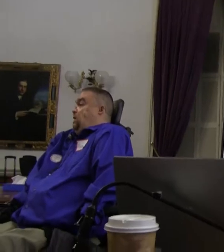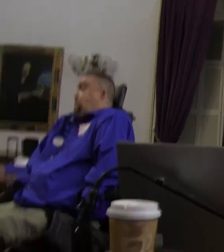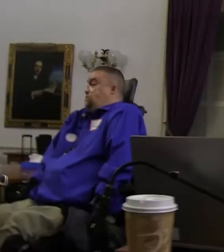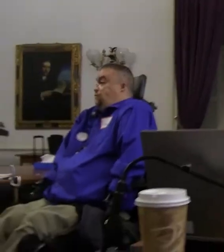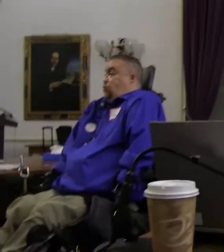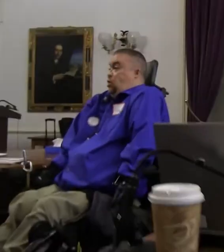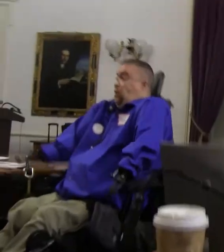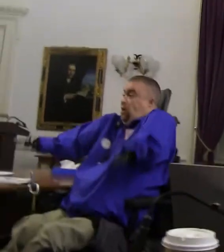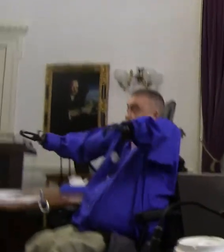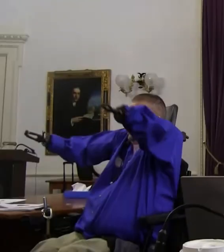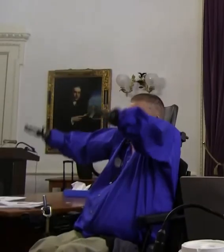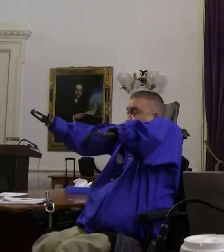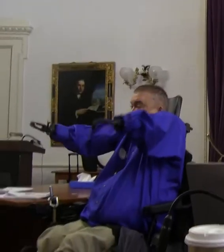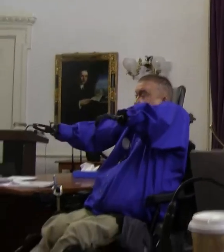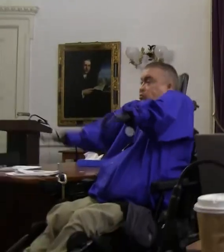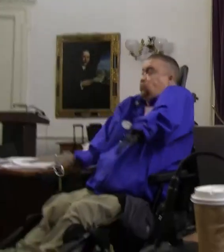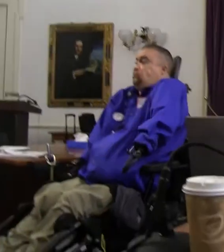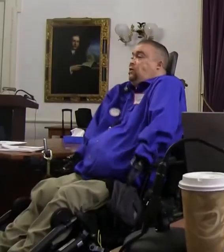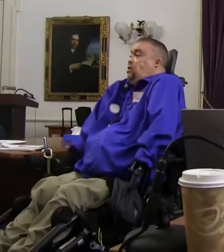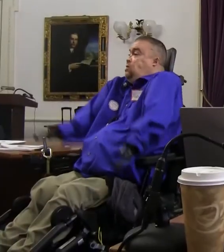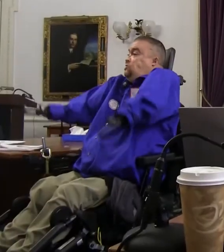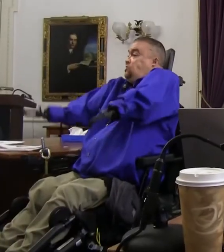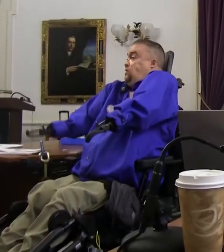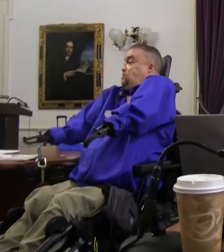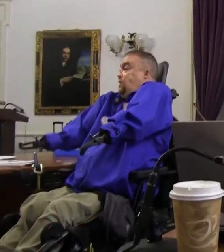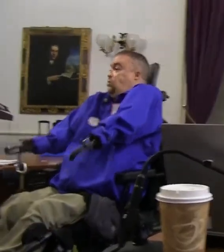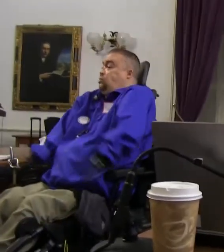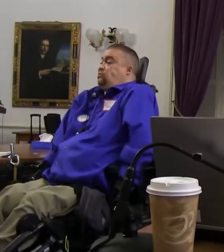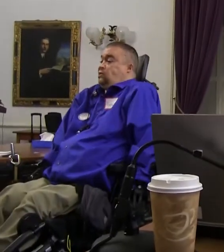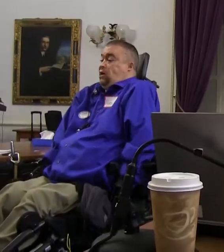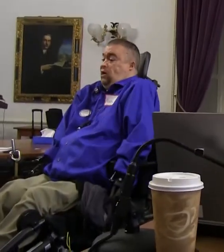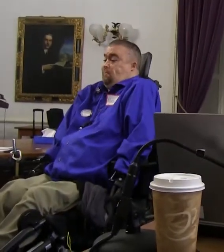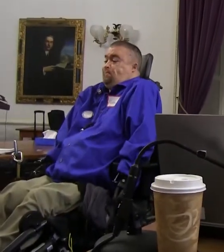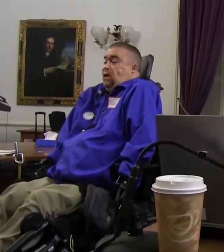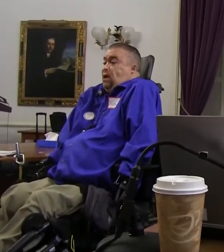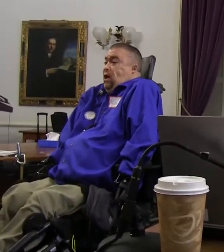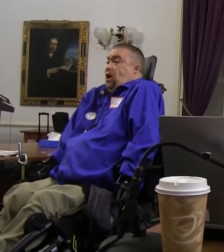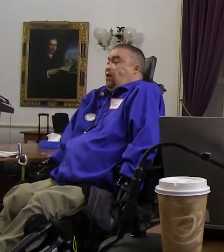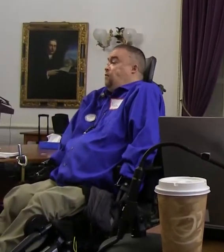kinds of different bikes for can cycles, sitting cycles.